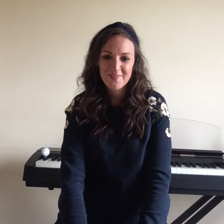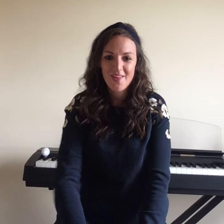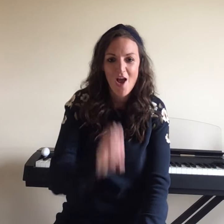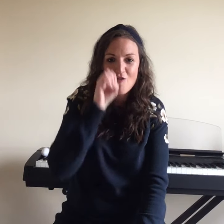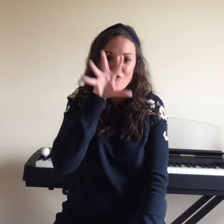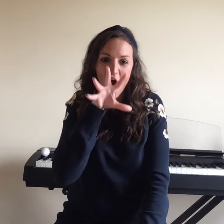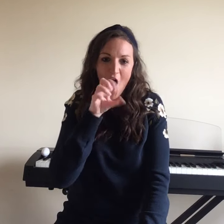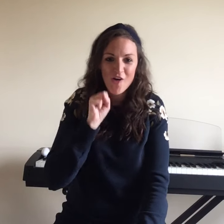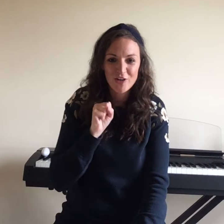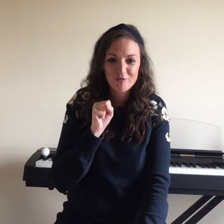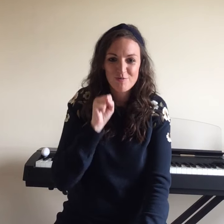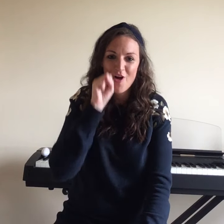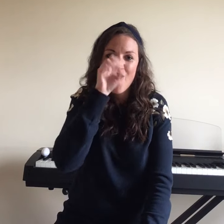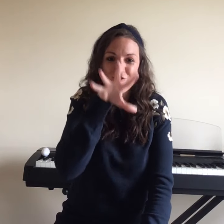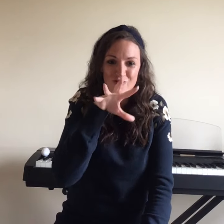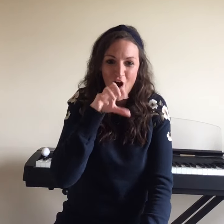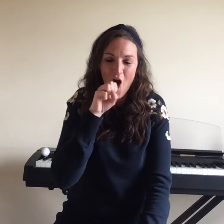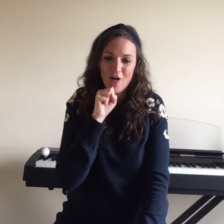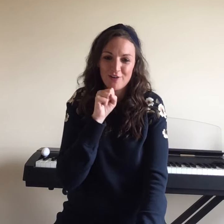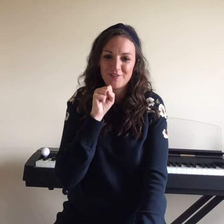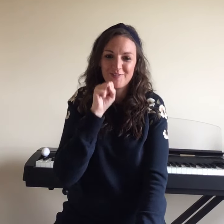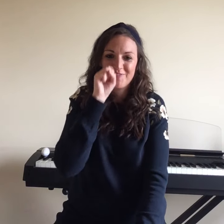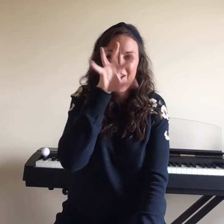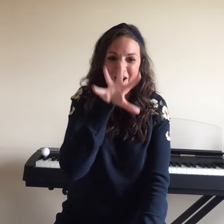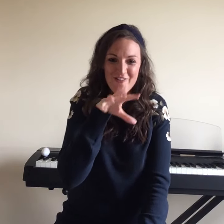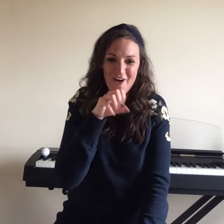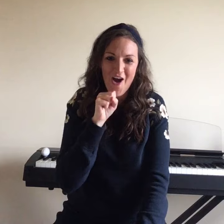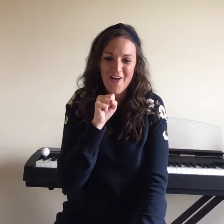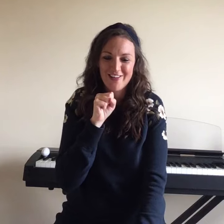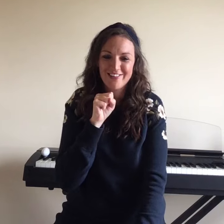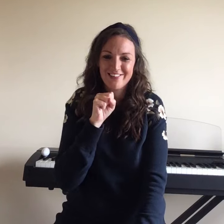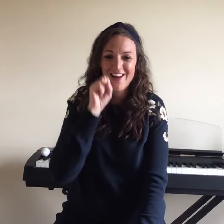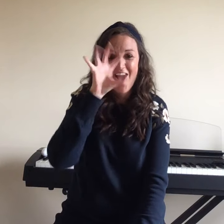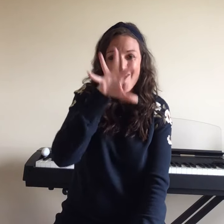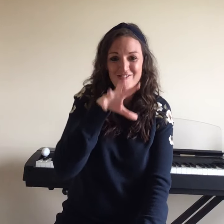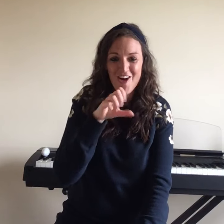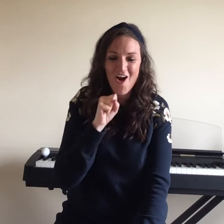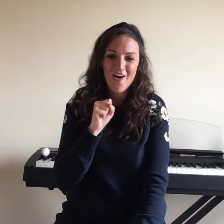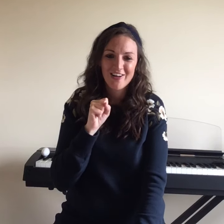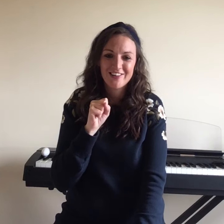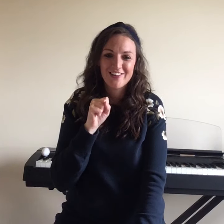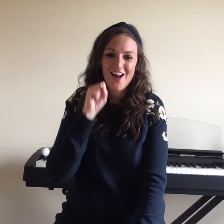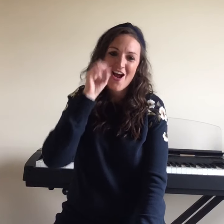Run, run, run, run